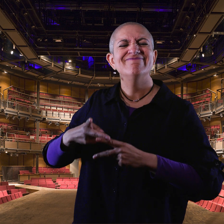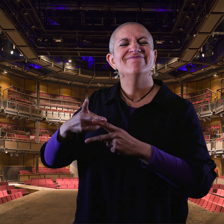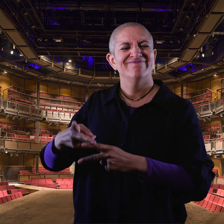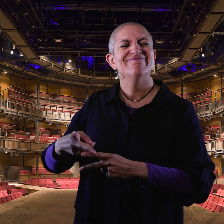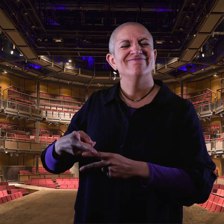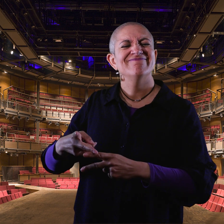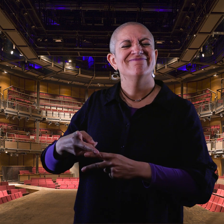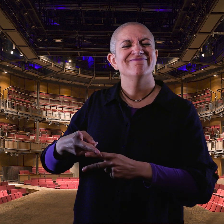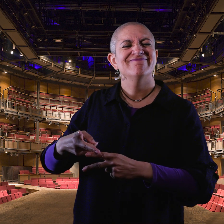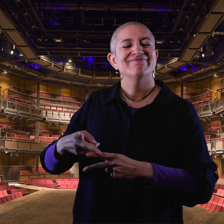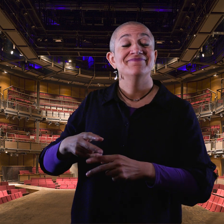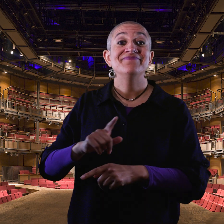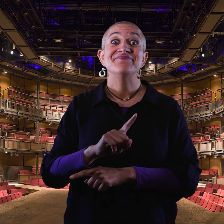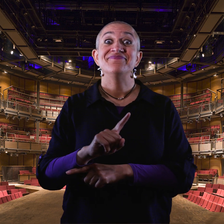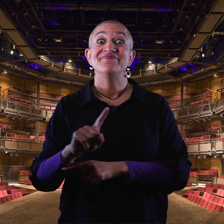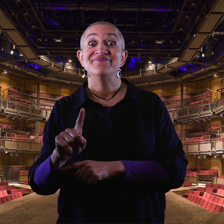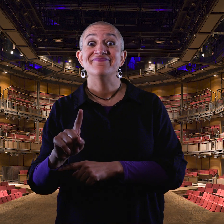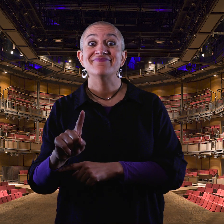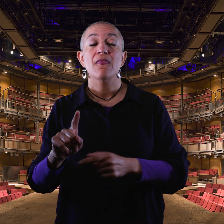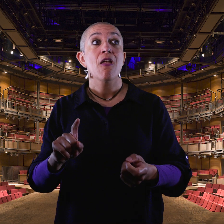When one of them, Dennis, finally claims him,